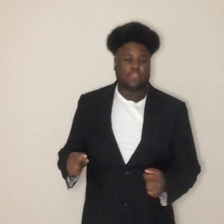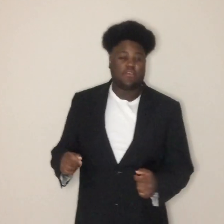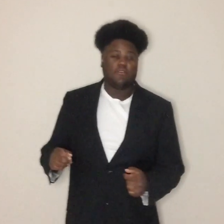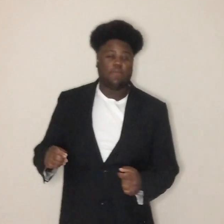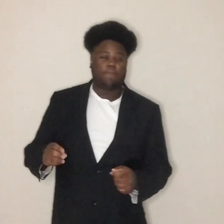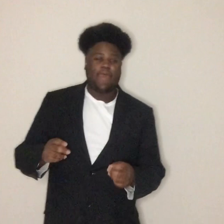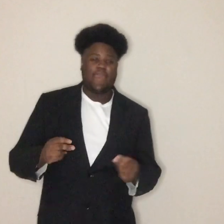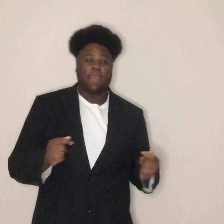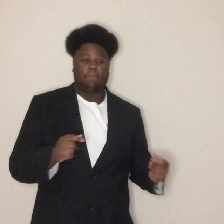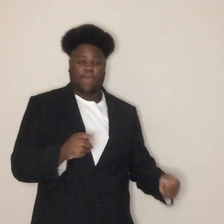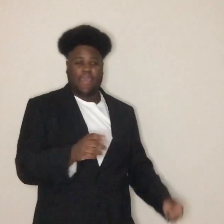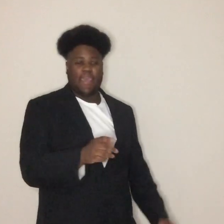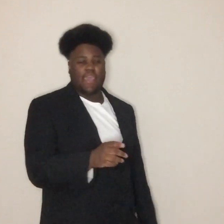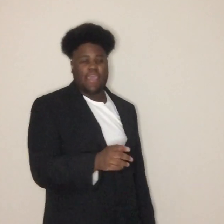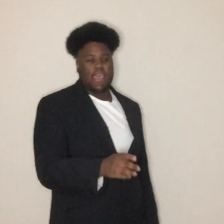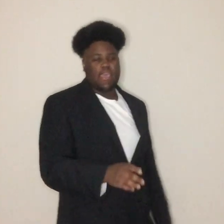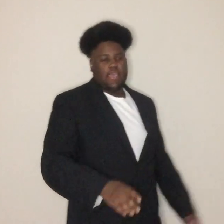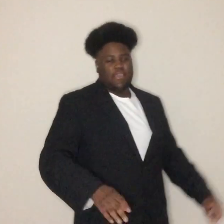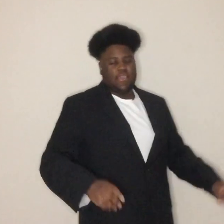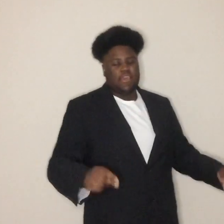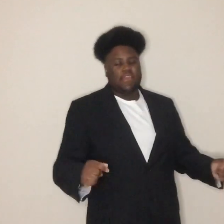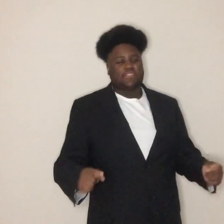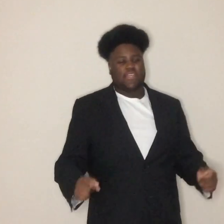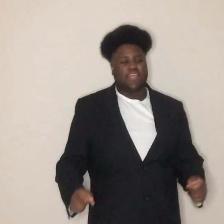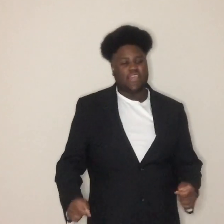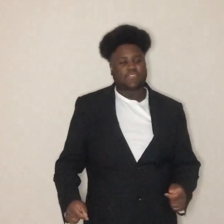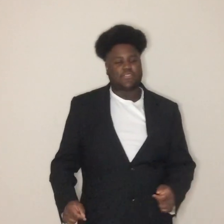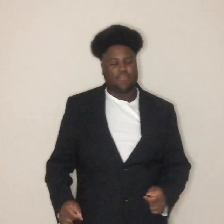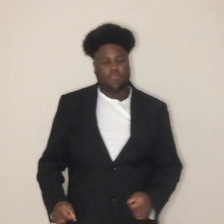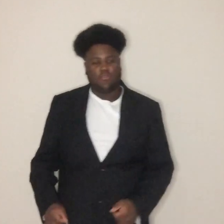two, baby, it takes two